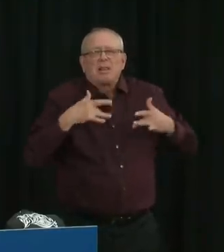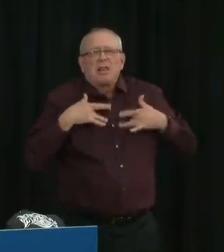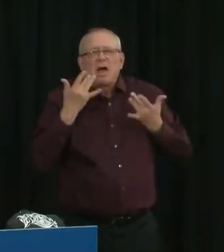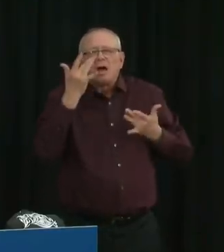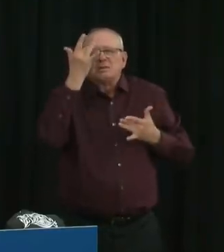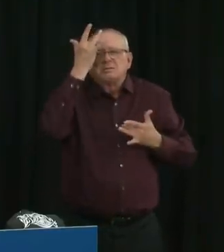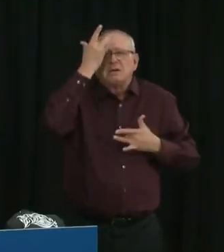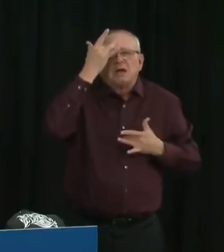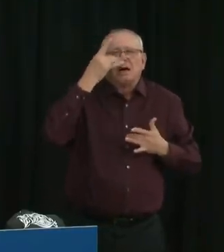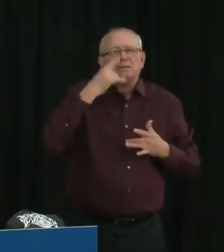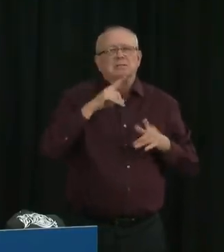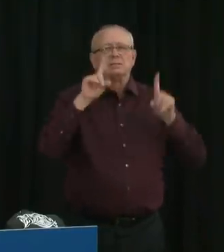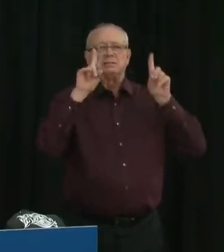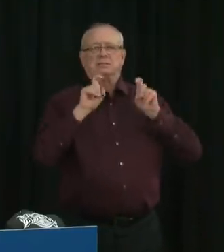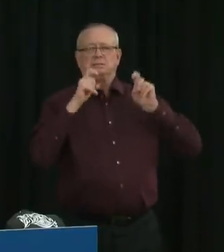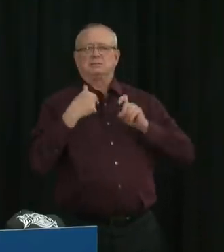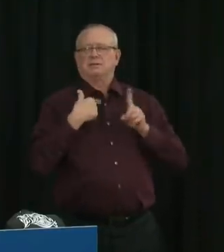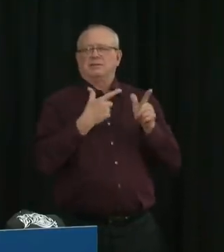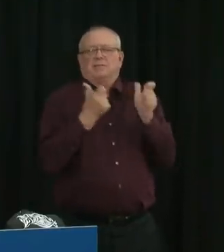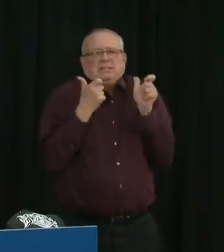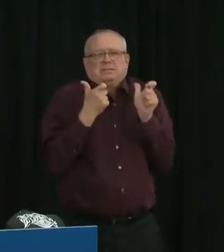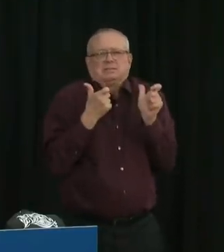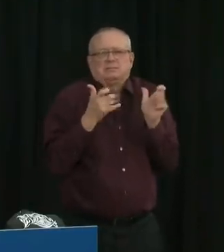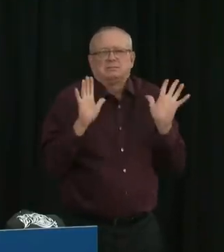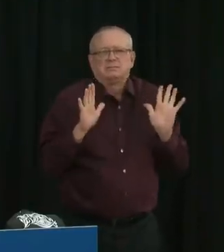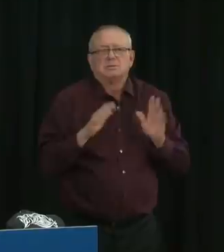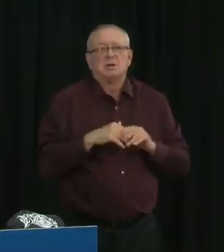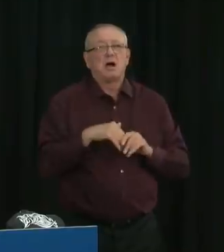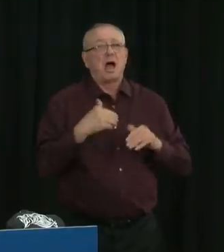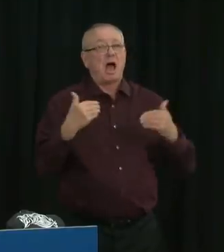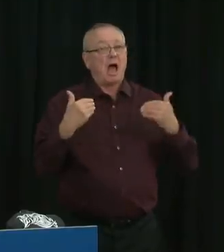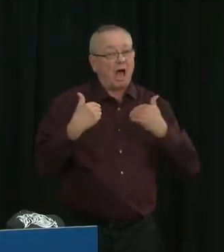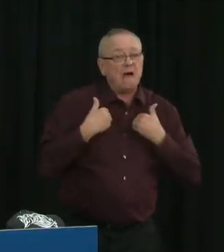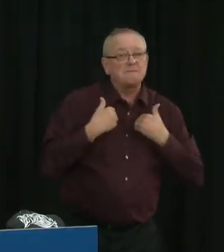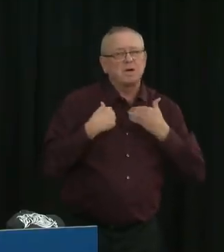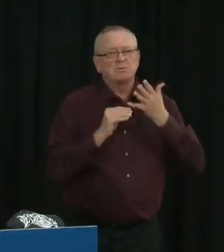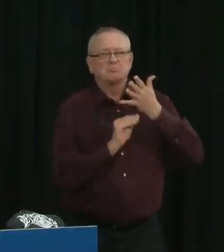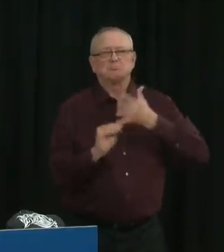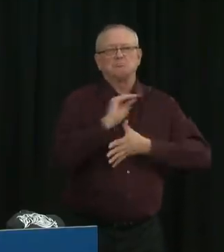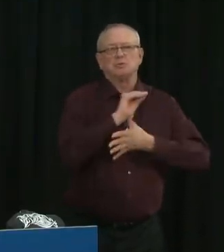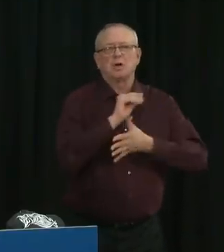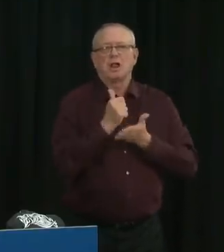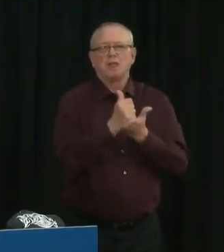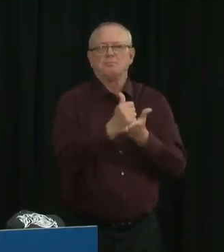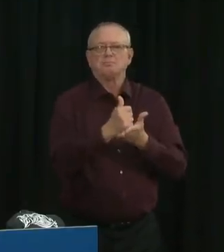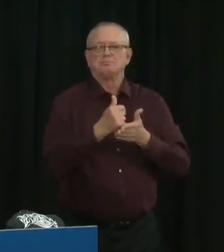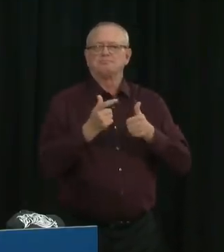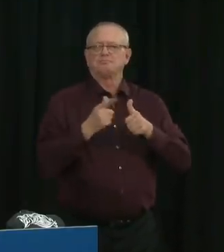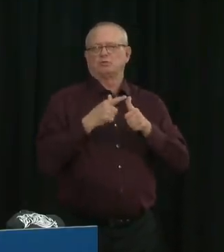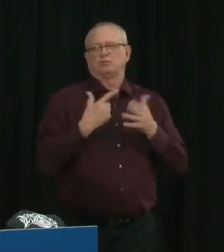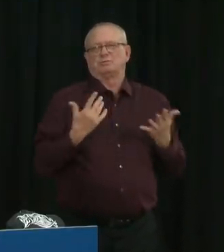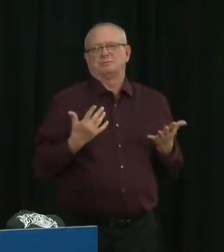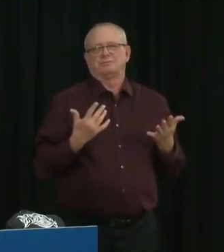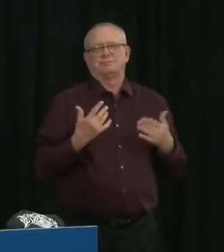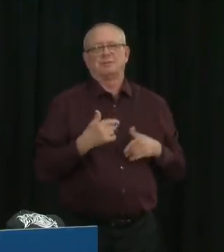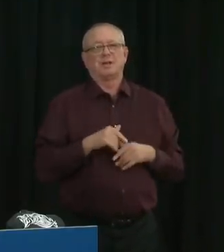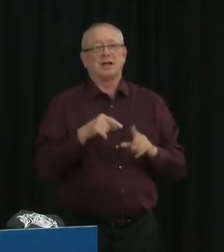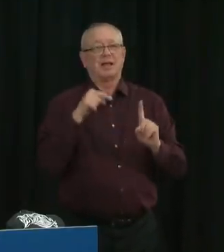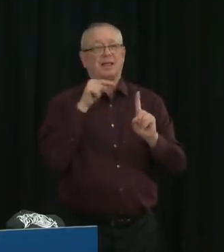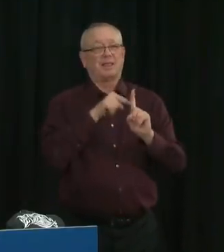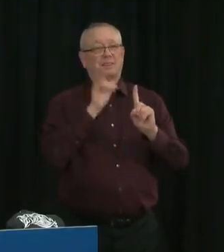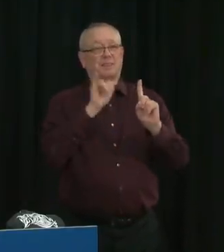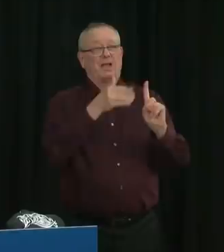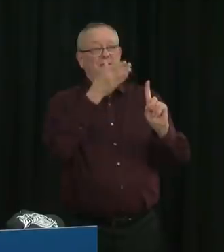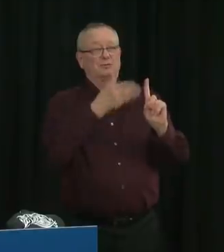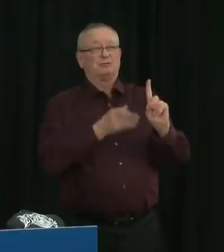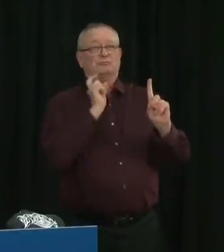swiftly if I had tested positive. No family members, friends, or colleagues of these individuals are given access